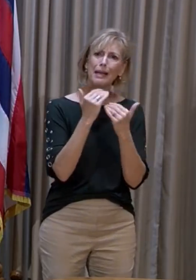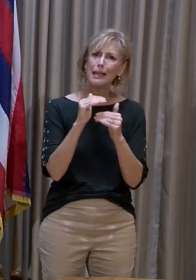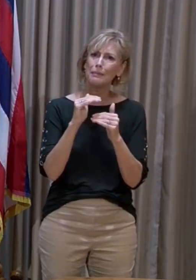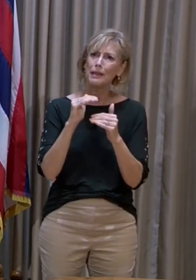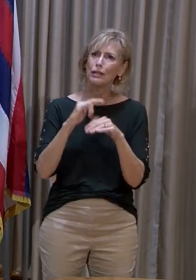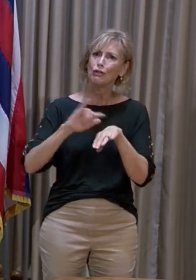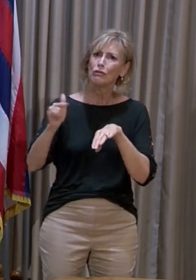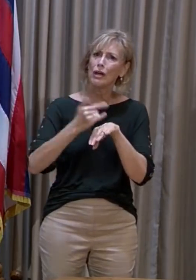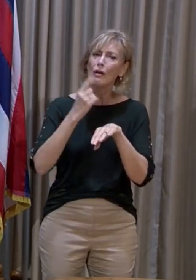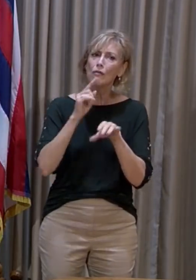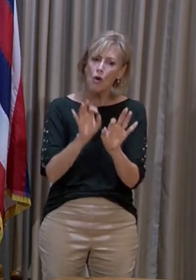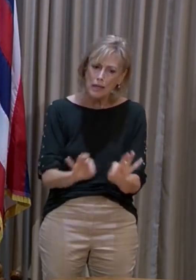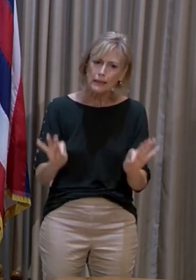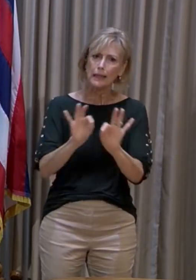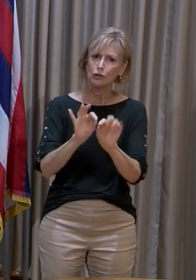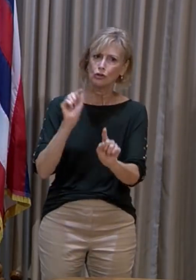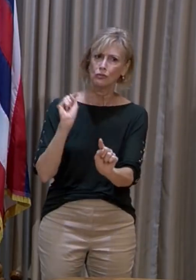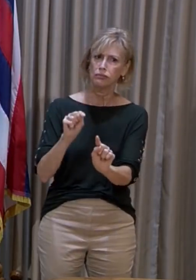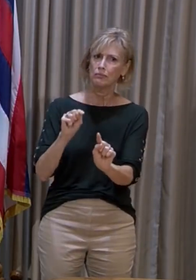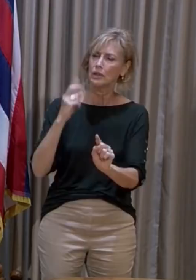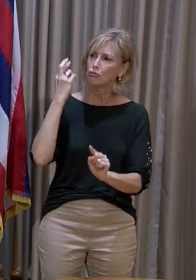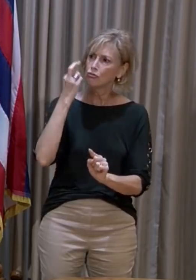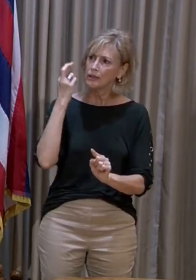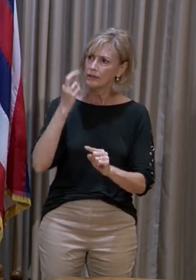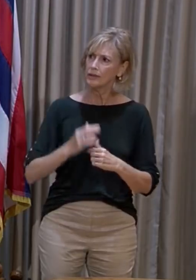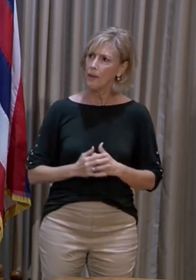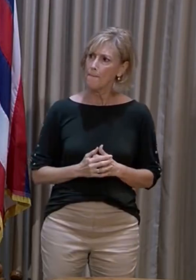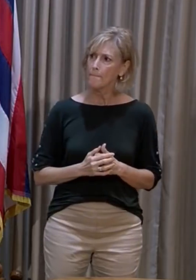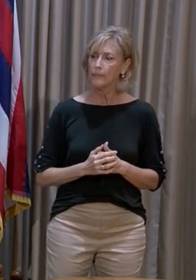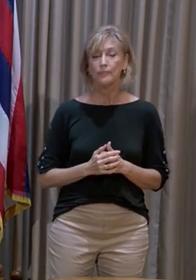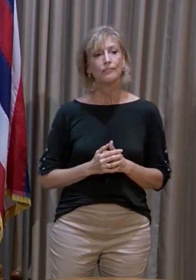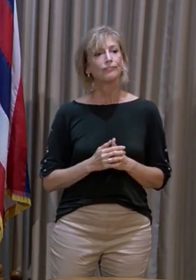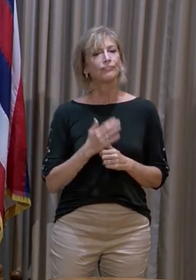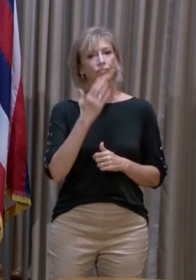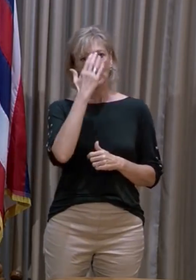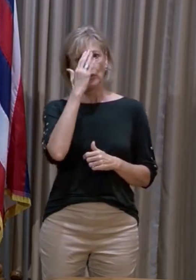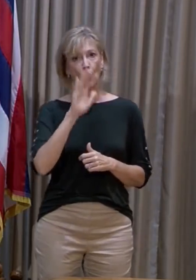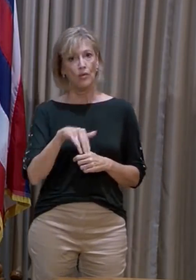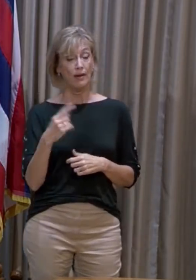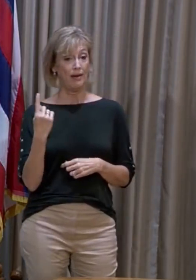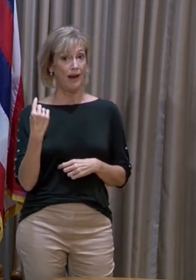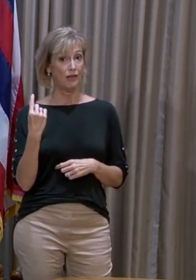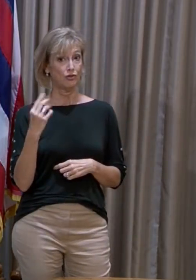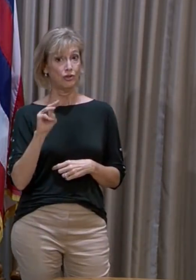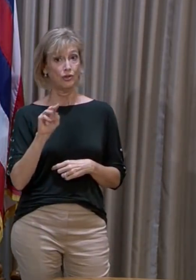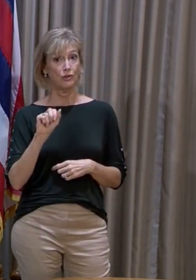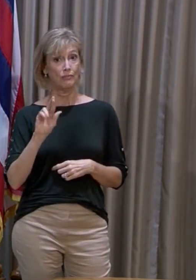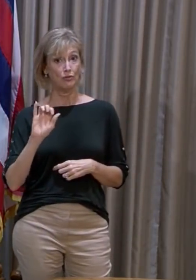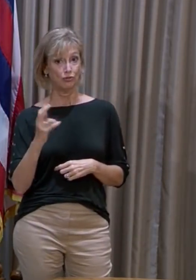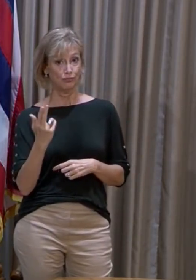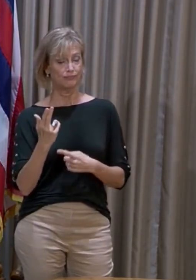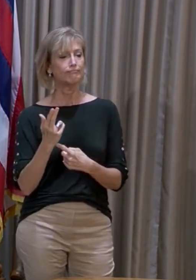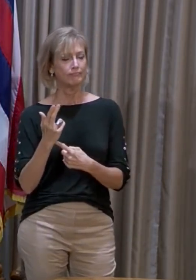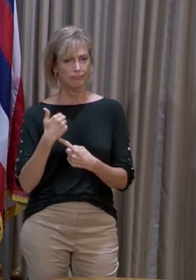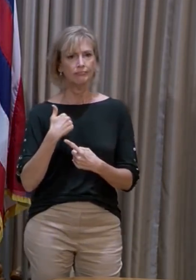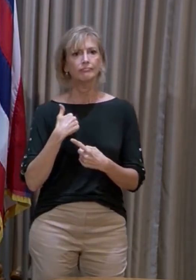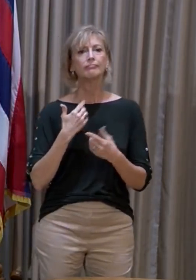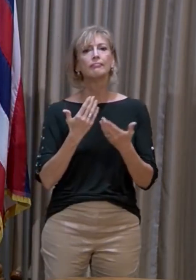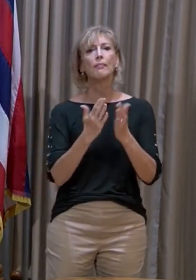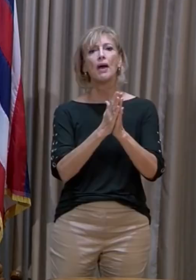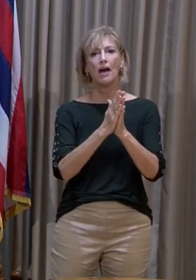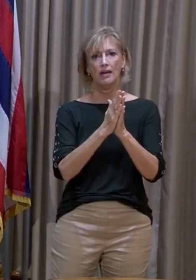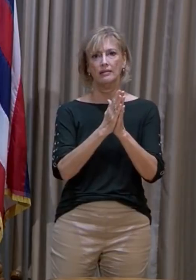purposes? Well, you know, last year in March when we, when I first asked